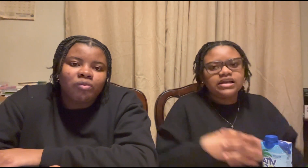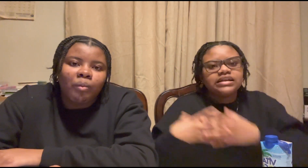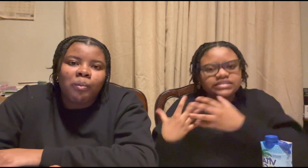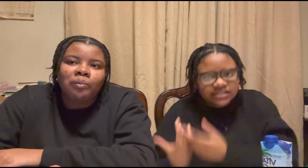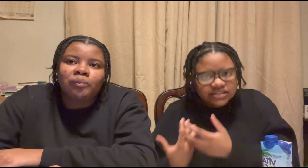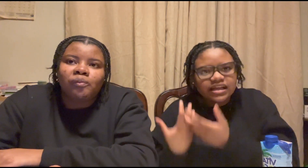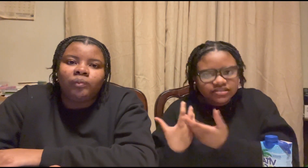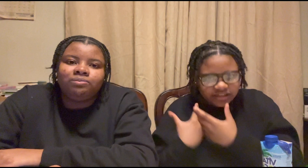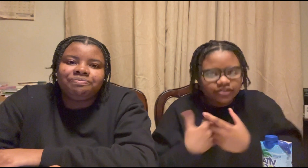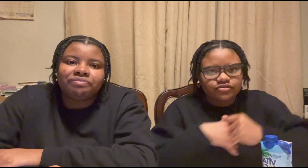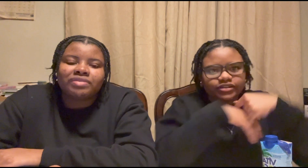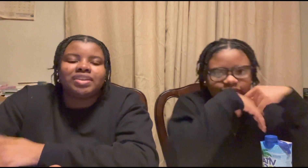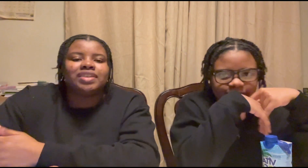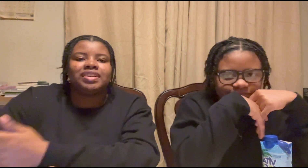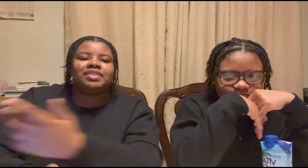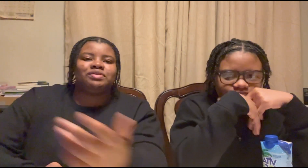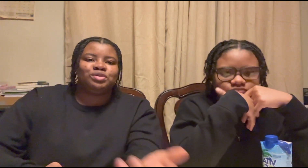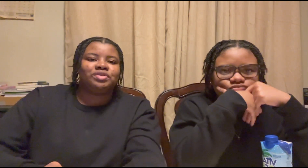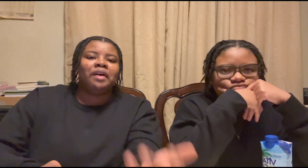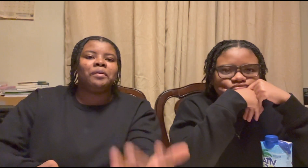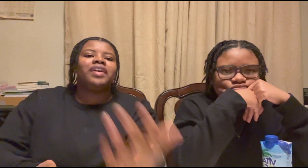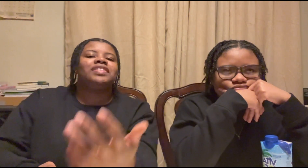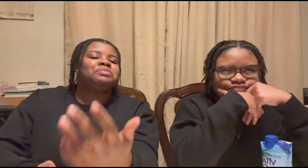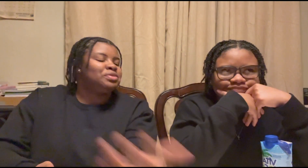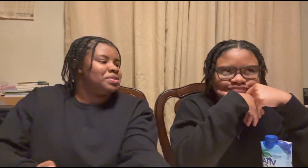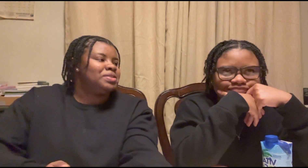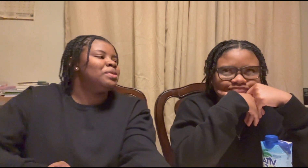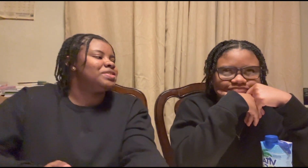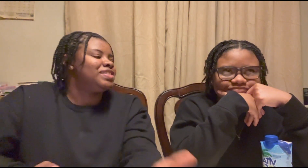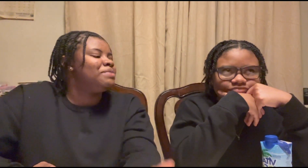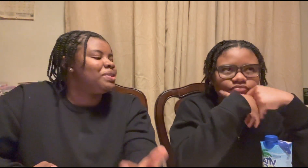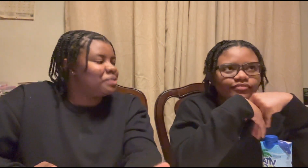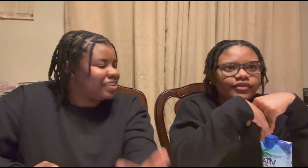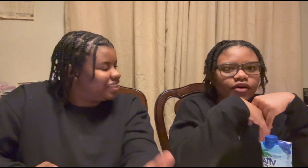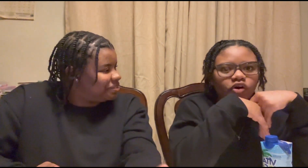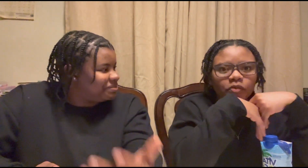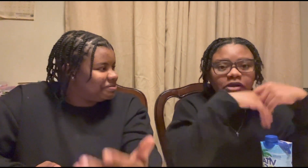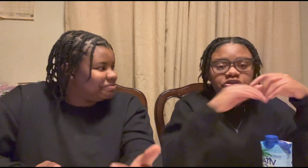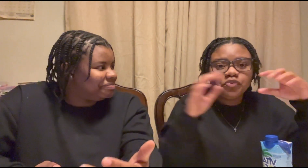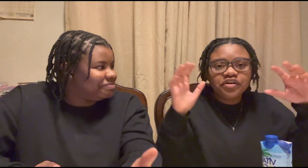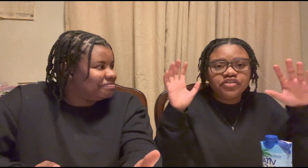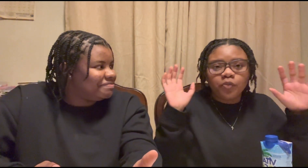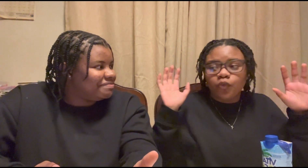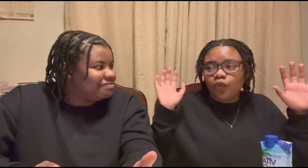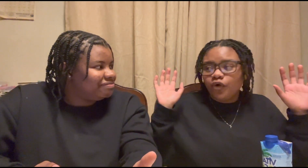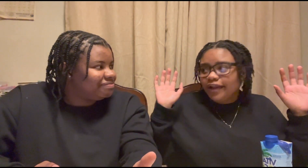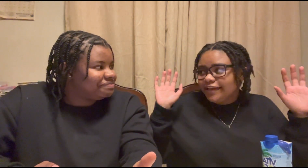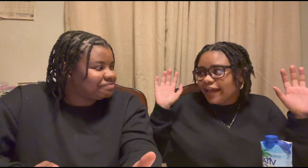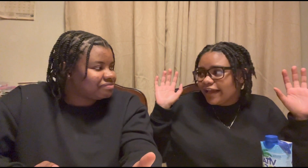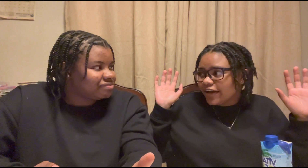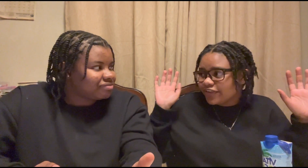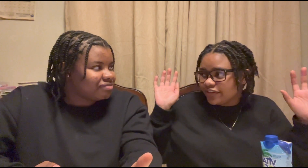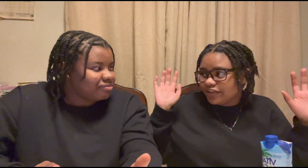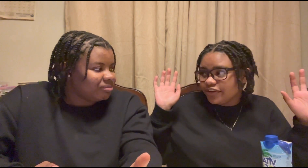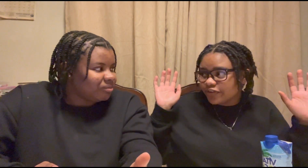this that's that girl right there that's not even true i wear them you just don't see me wear them you wear them one day out of the year